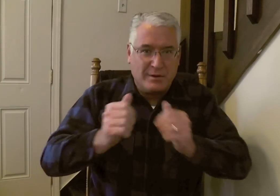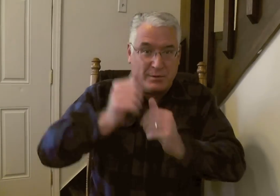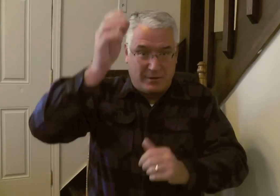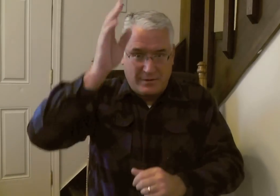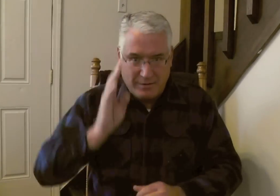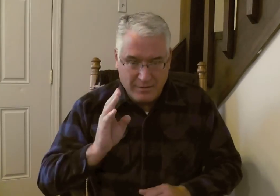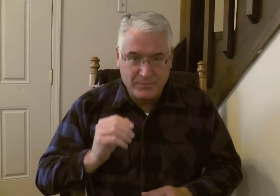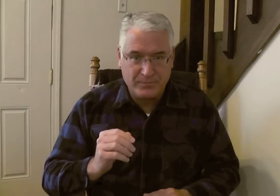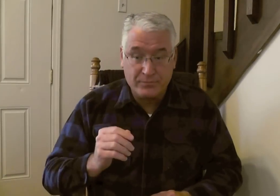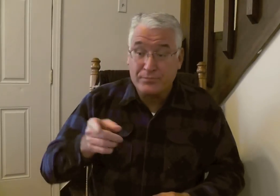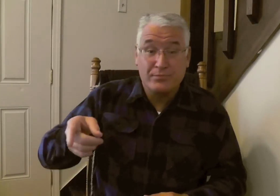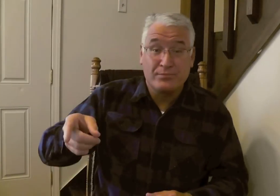with God.